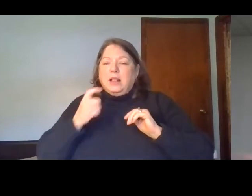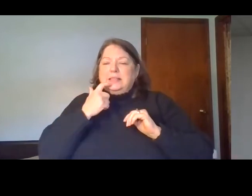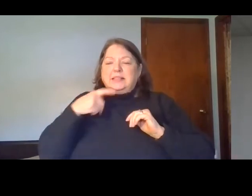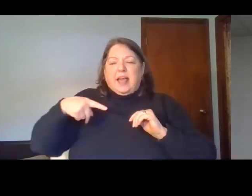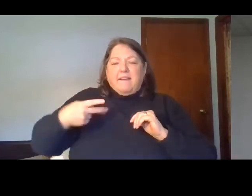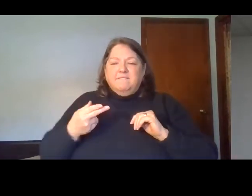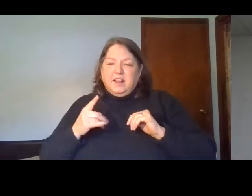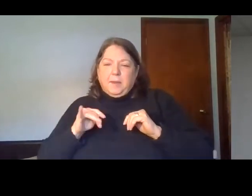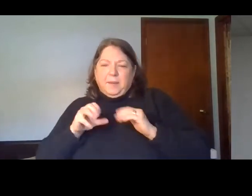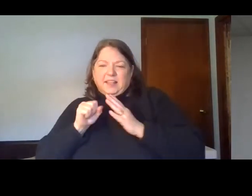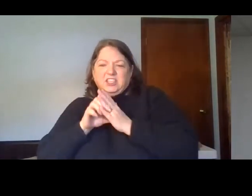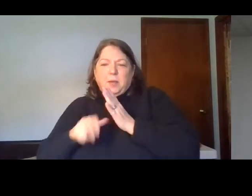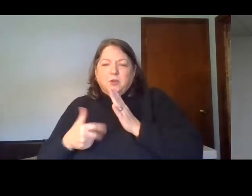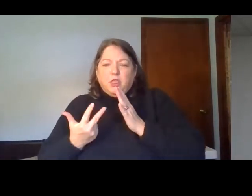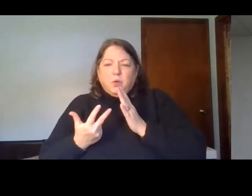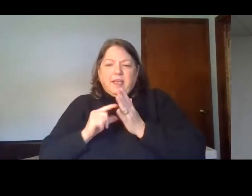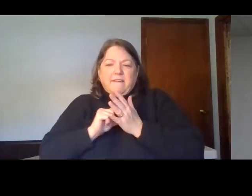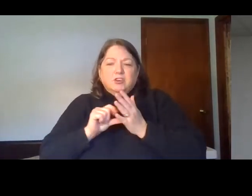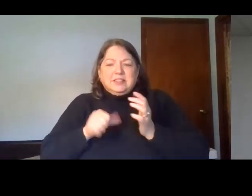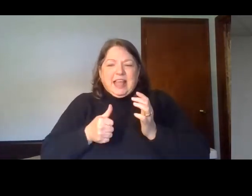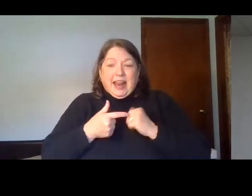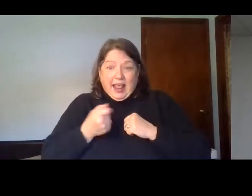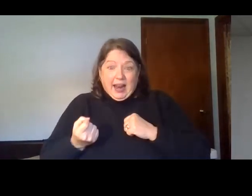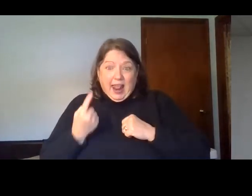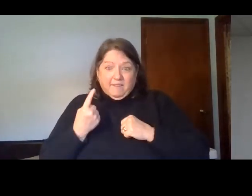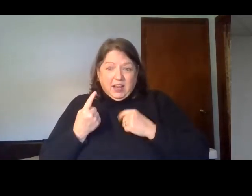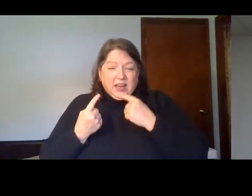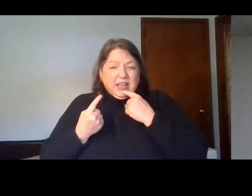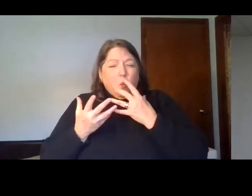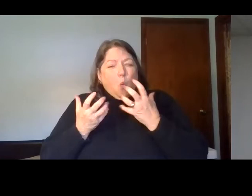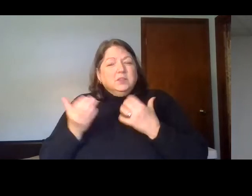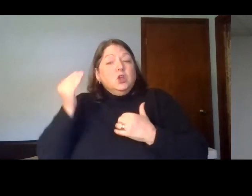a good glimpse of what it is to want to know God better.